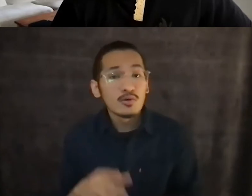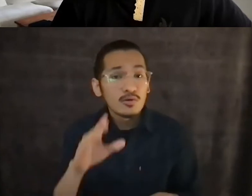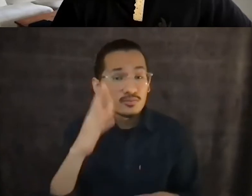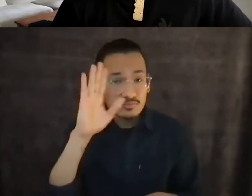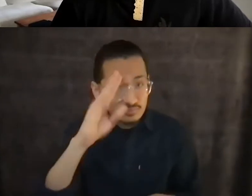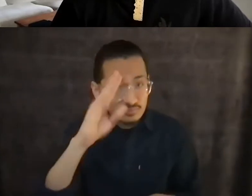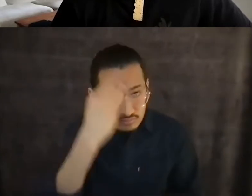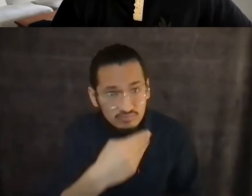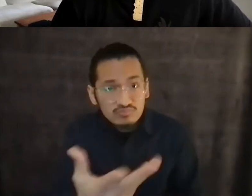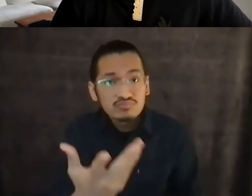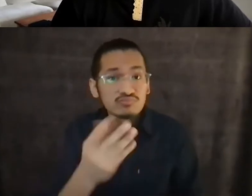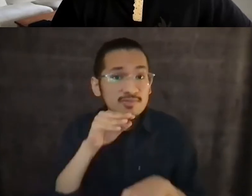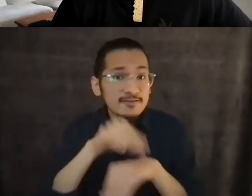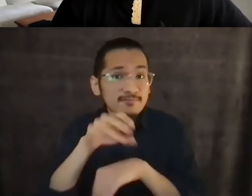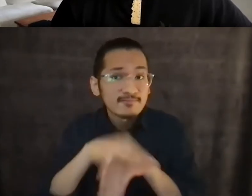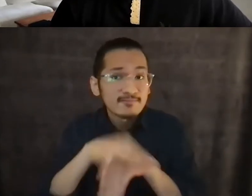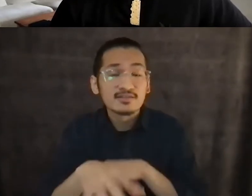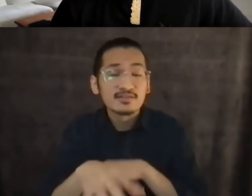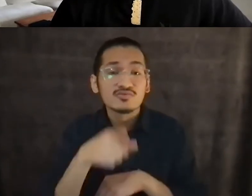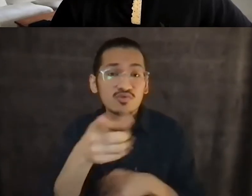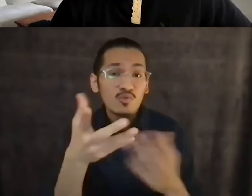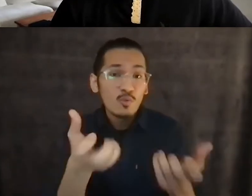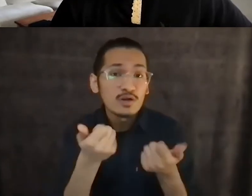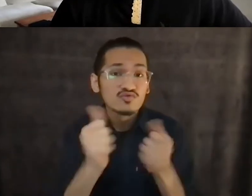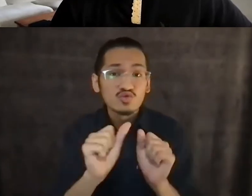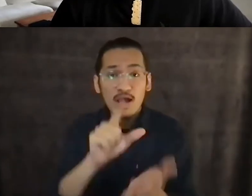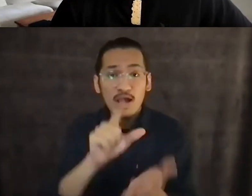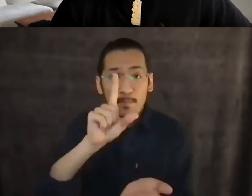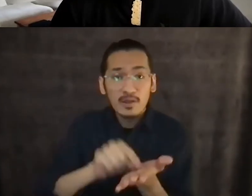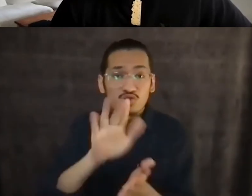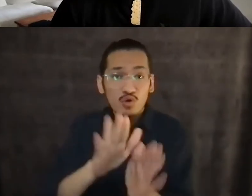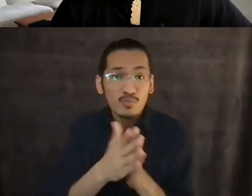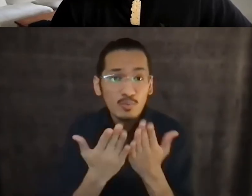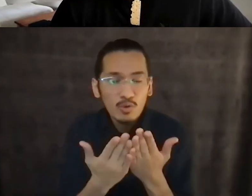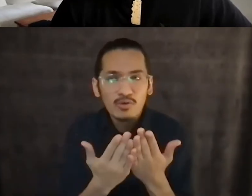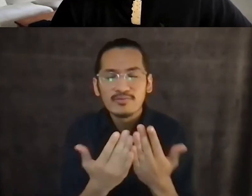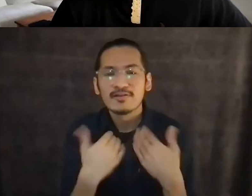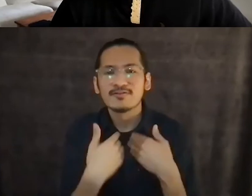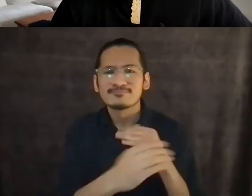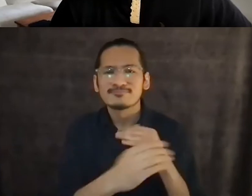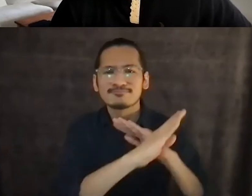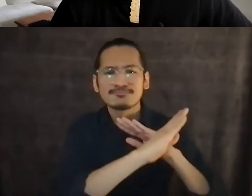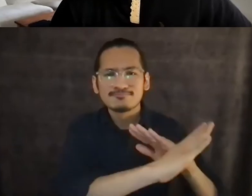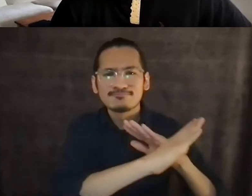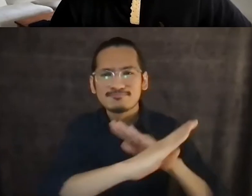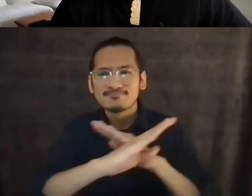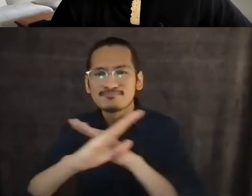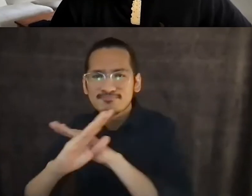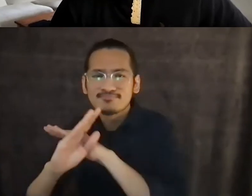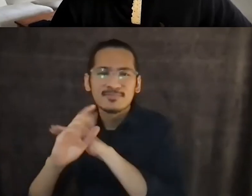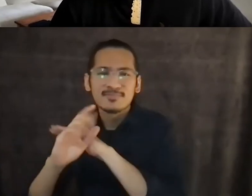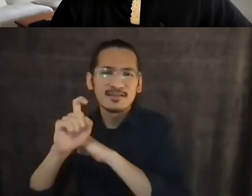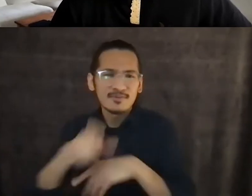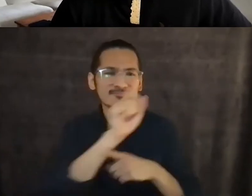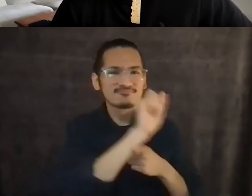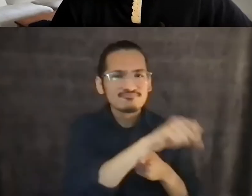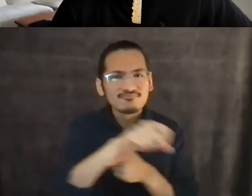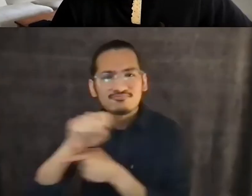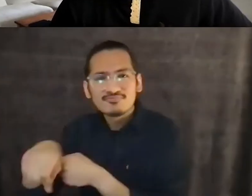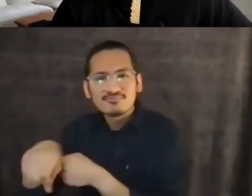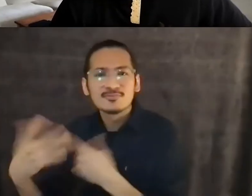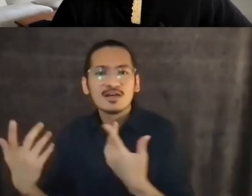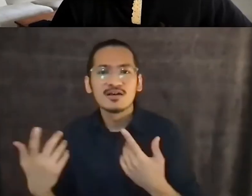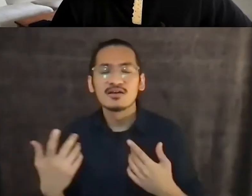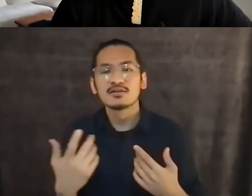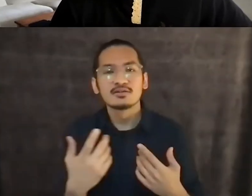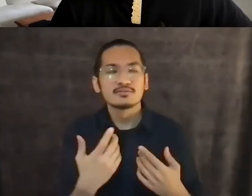and I know there are so many barriers for folks like us to get published that it can be really scary to turn away from folks who say they'll